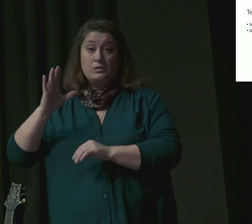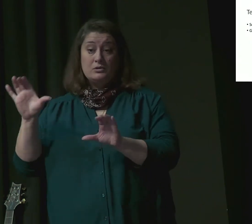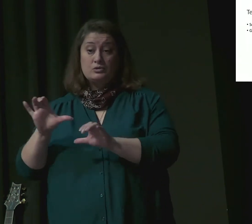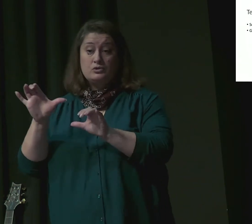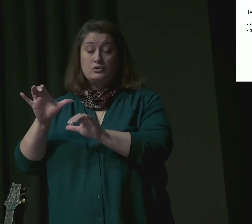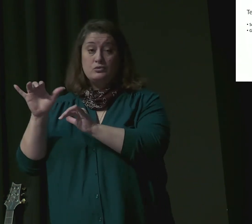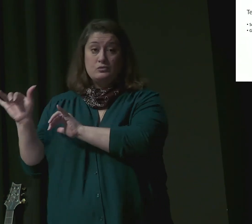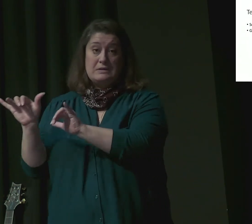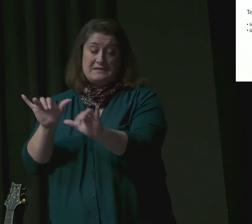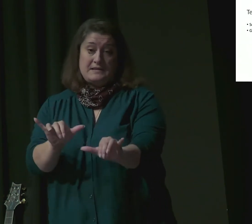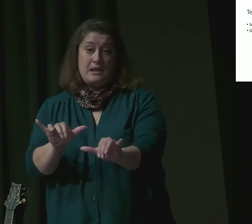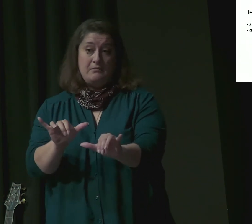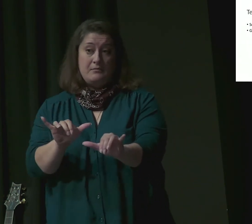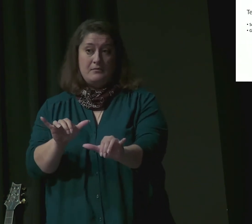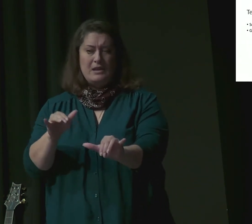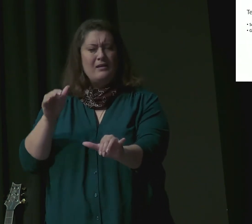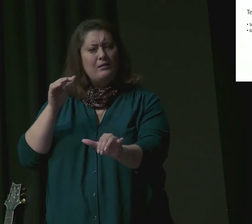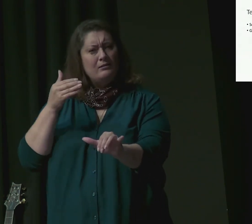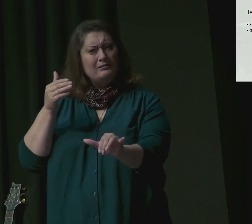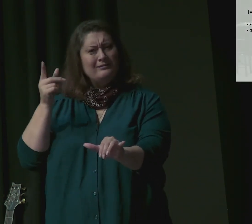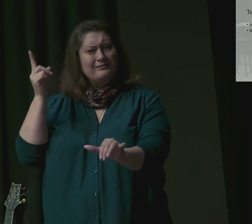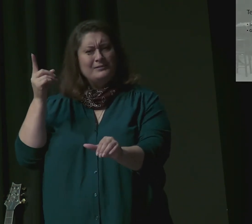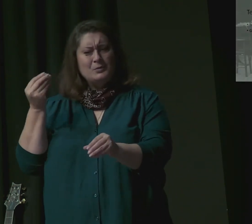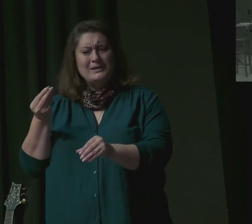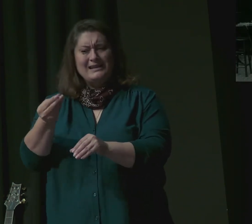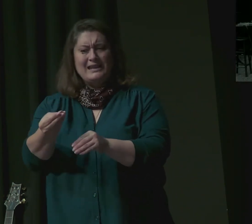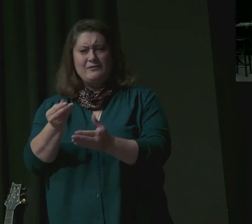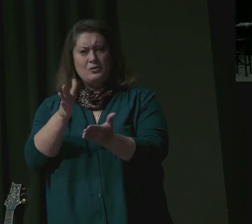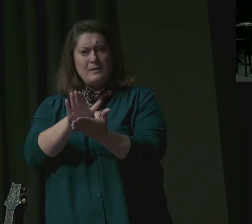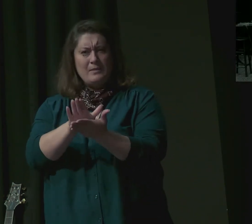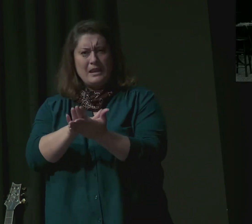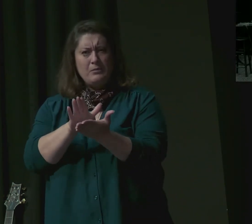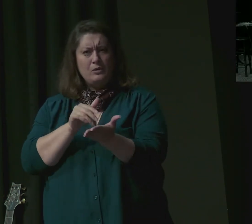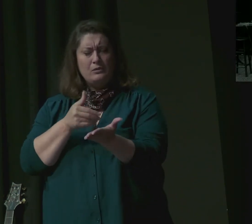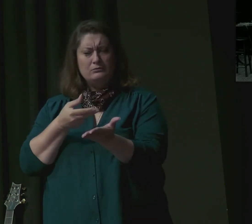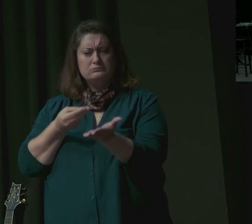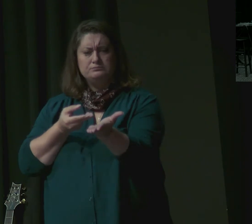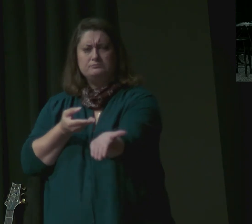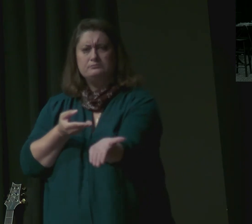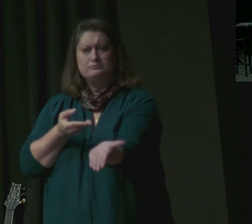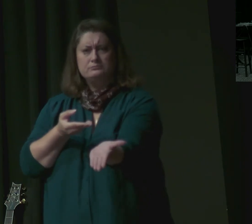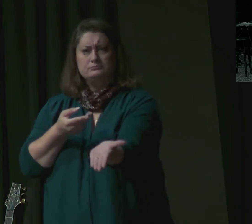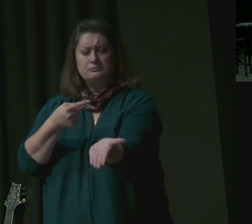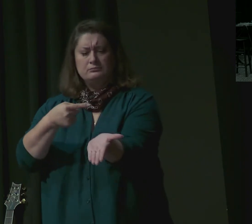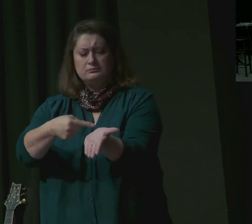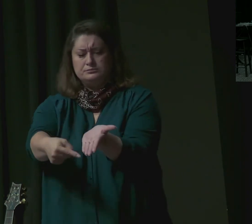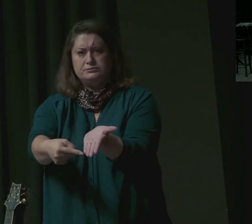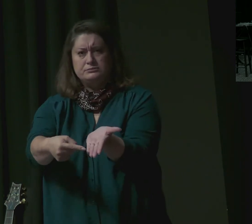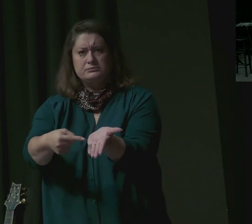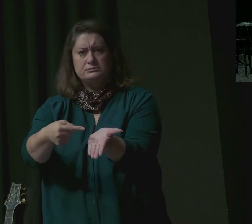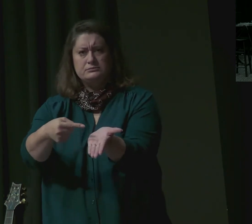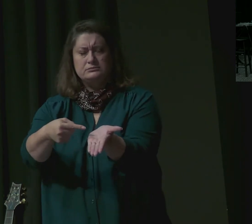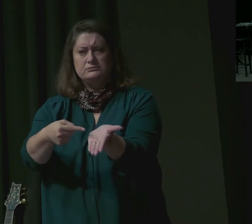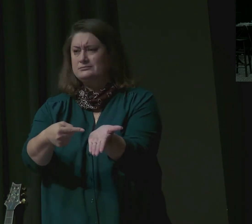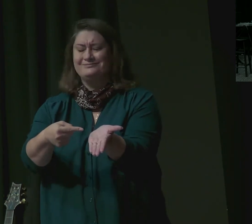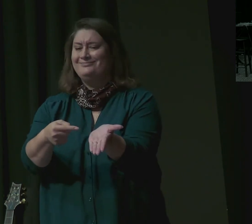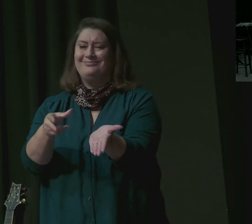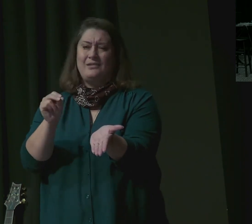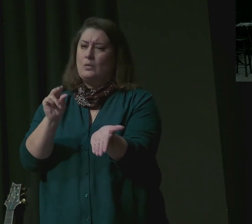piece of paper with questions on it and says, Fill this out. I mean, I haven't had a test like that really when it comes down to